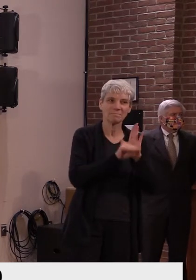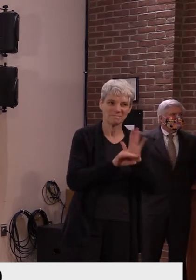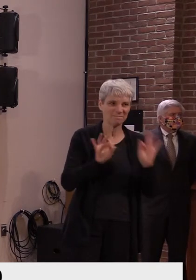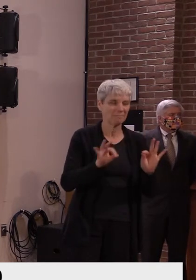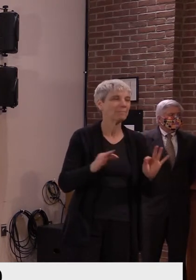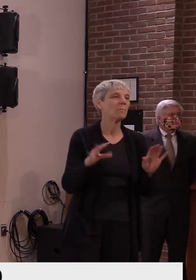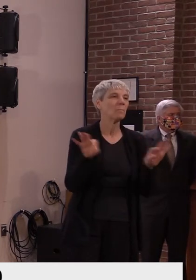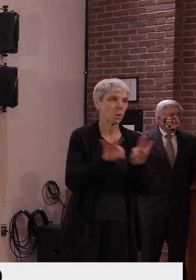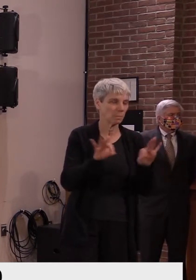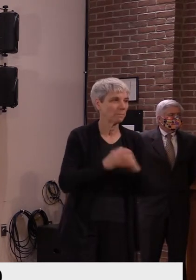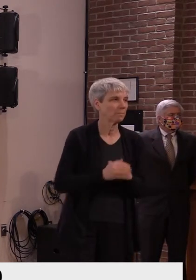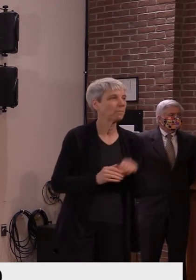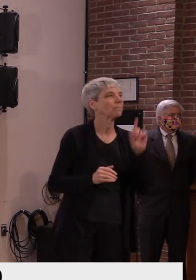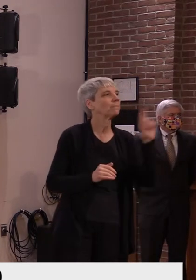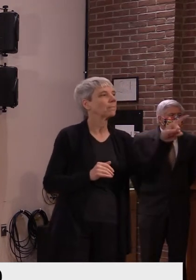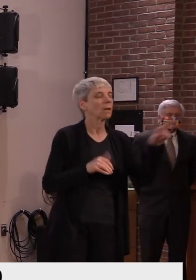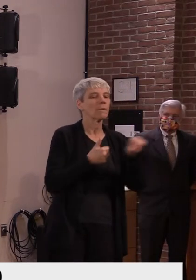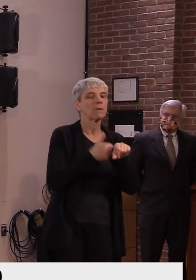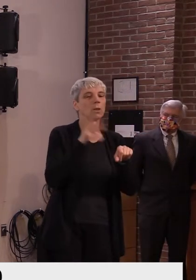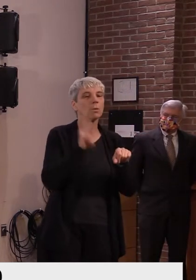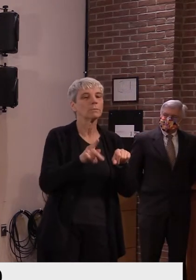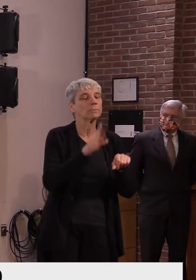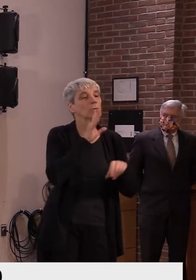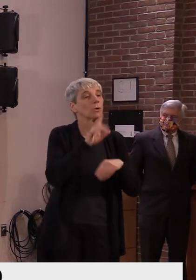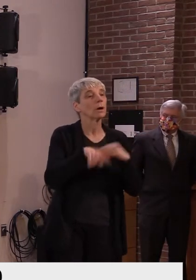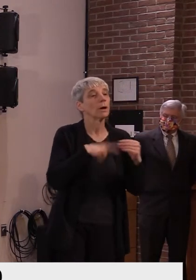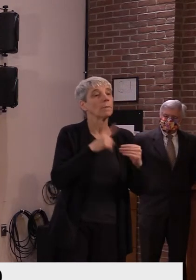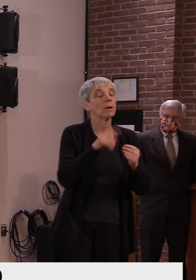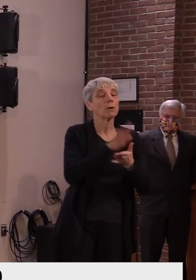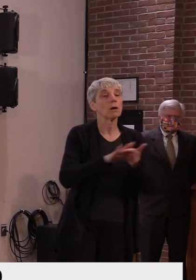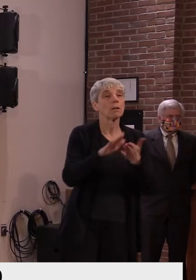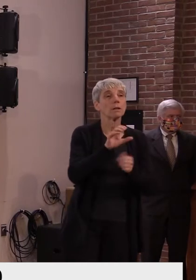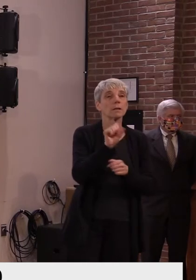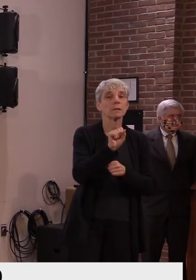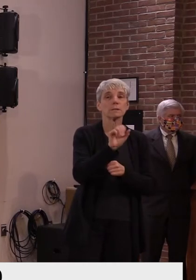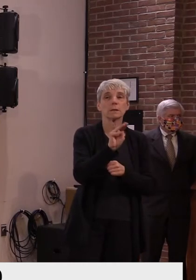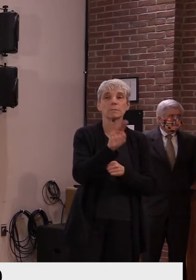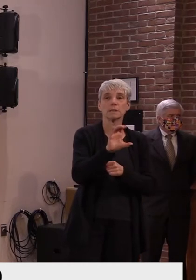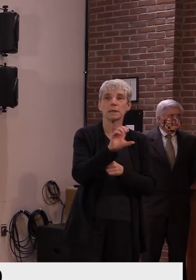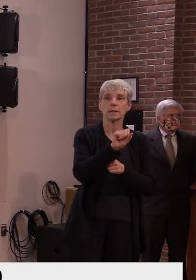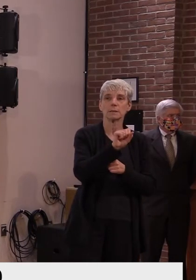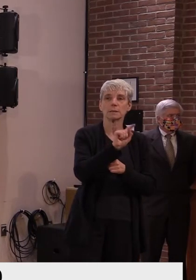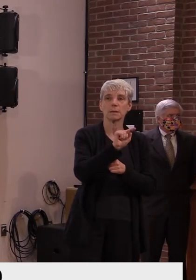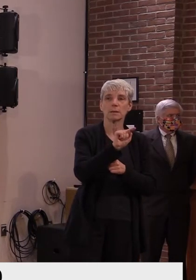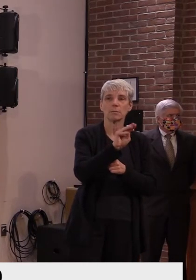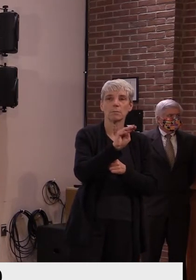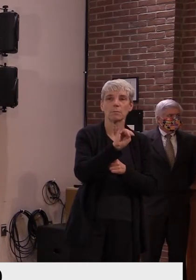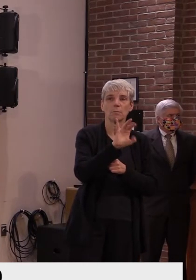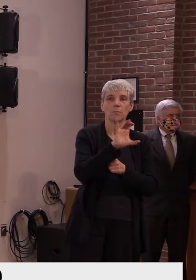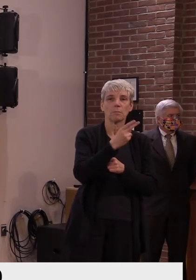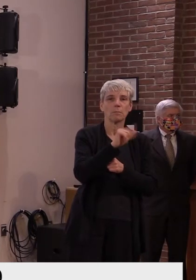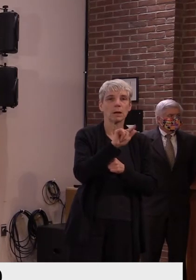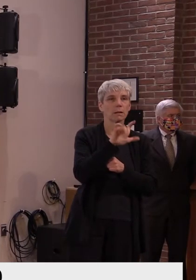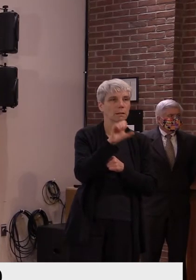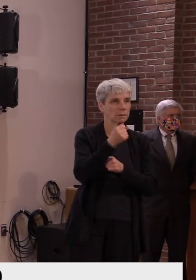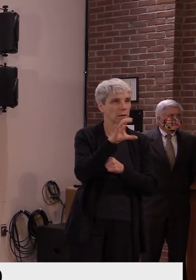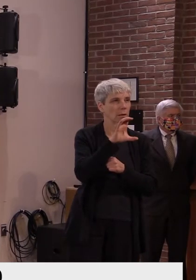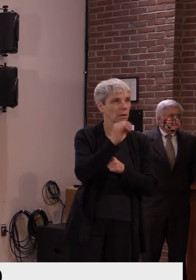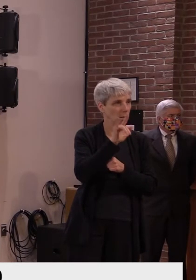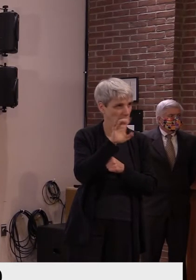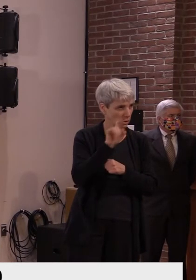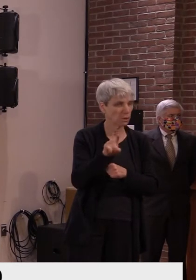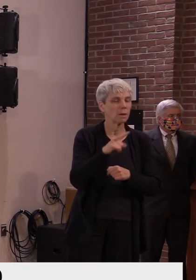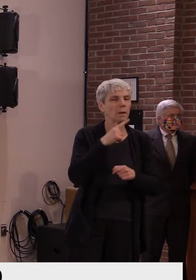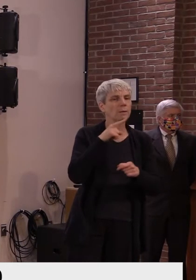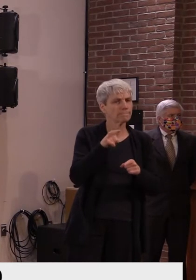regarding, uh, uh, cases at St. Memphis College. Um, I know the School of Administration has made a few, uh, statements about the contact tracing that's gone on